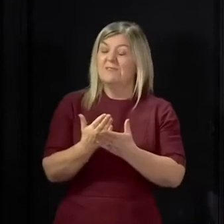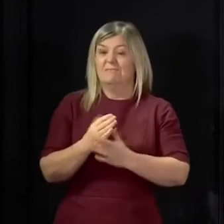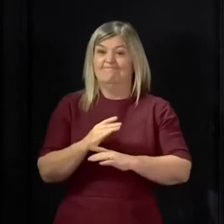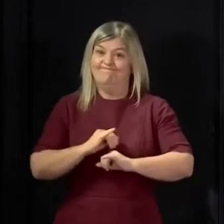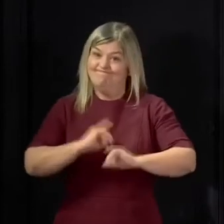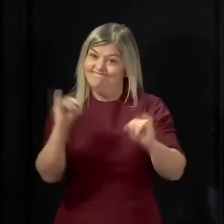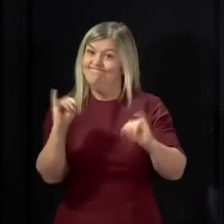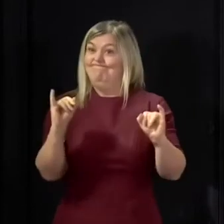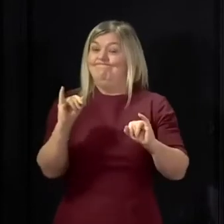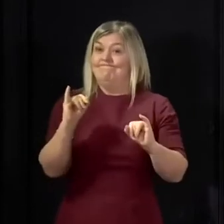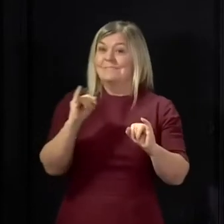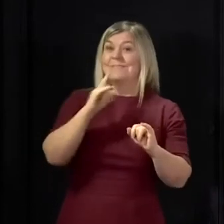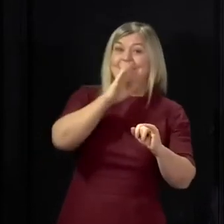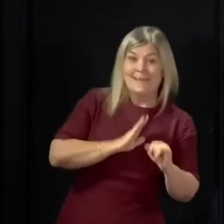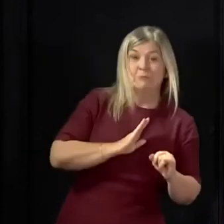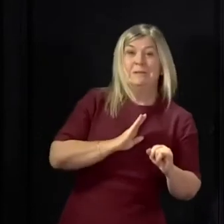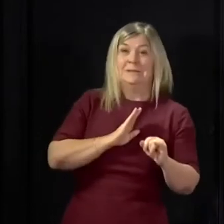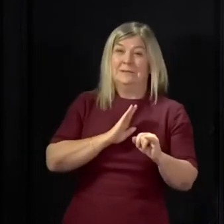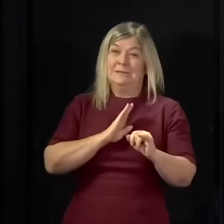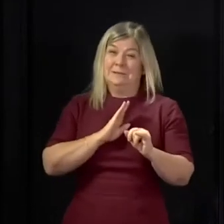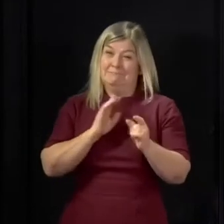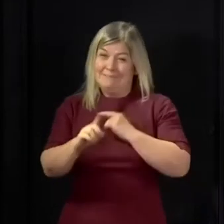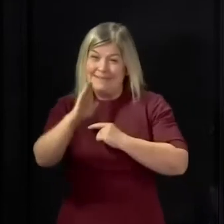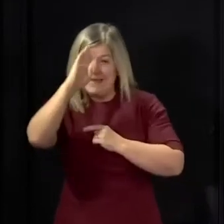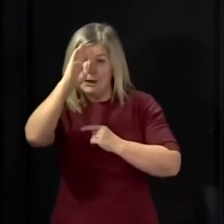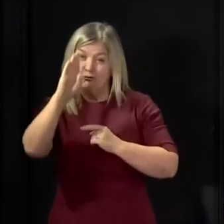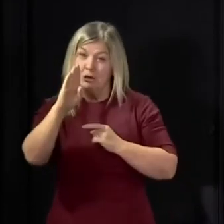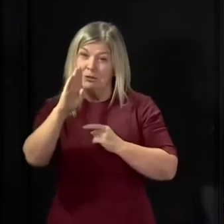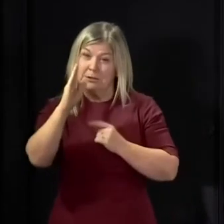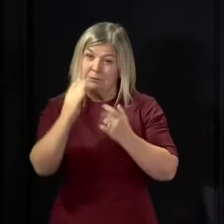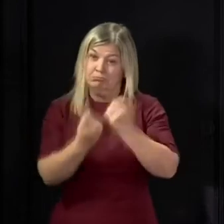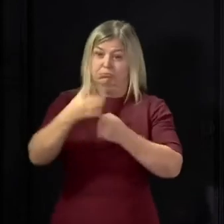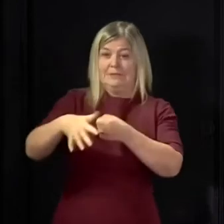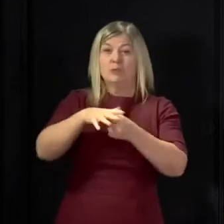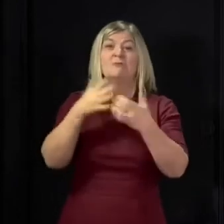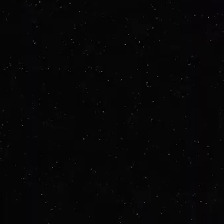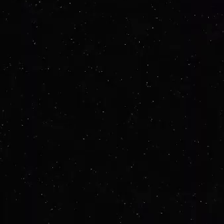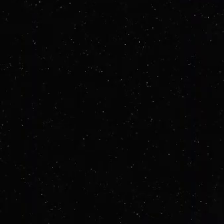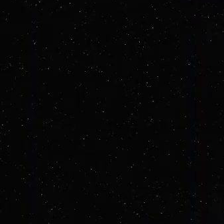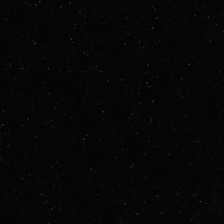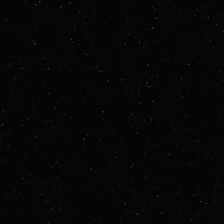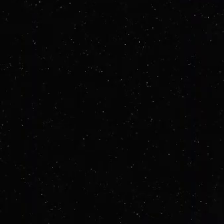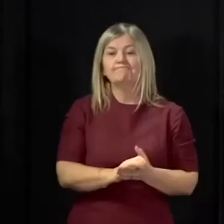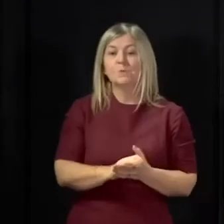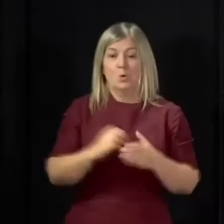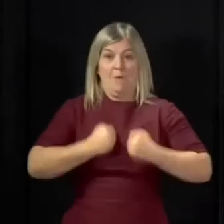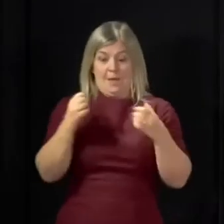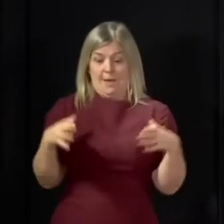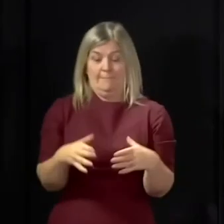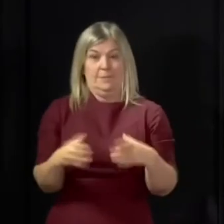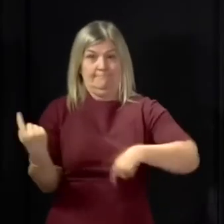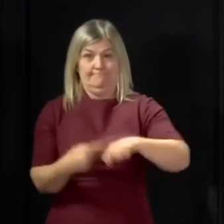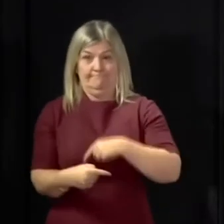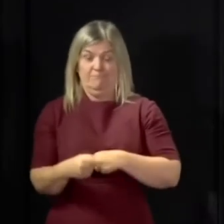potentially dangerous juncture we have faced since the start of the COVID pandemic. Firstly we are asking